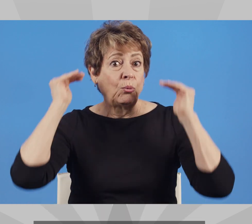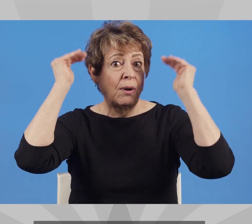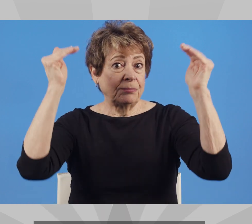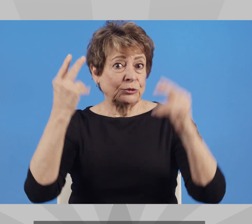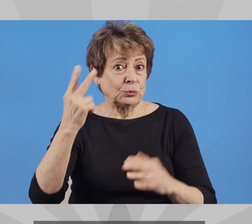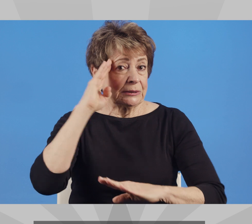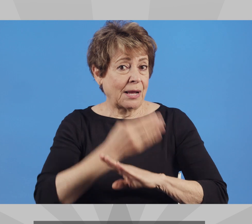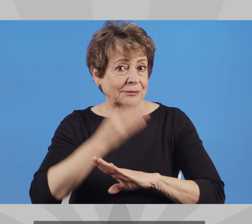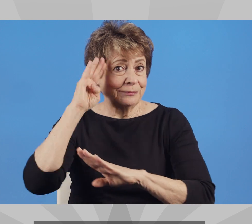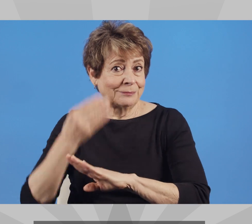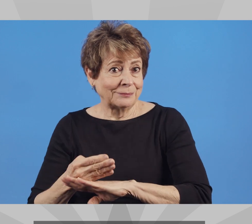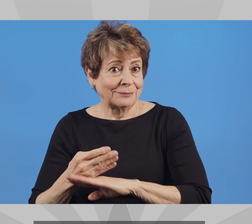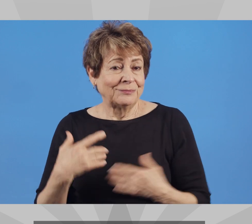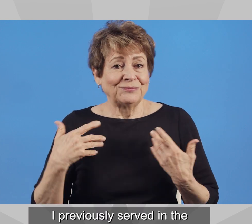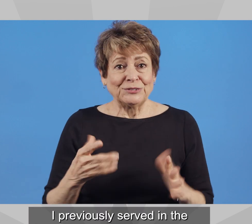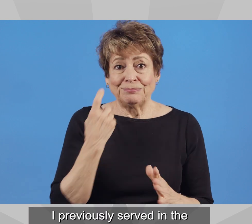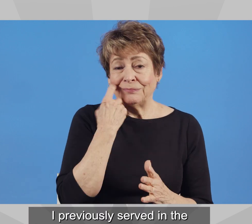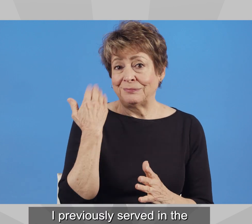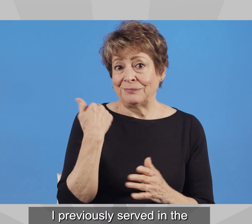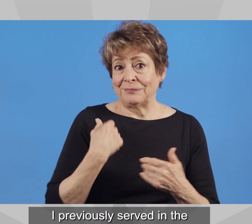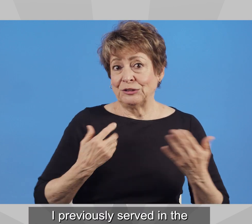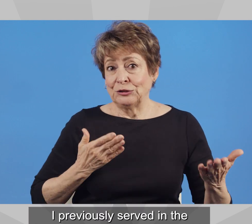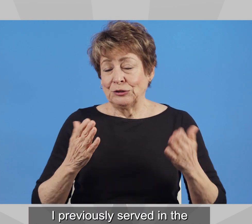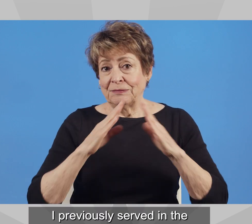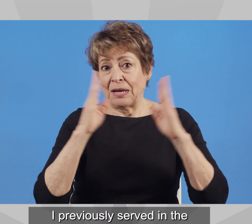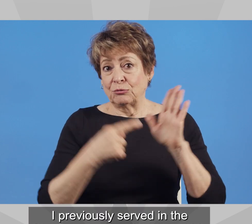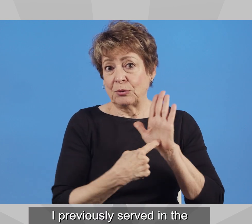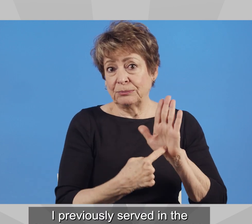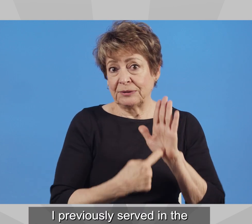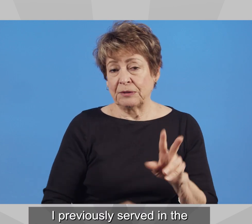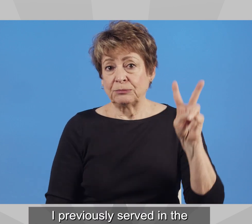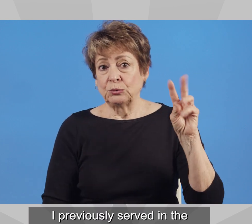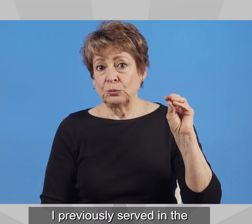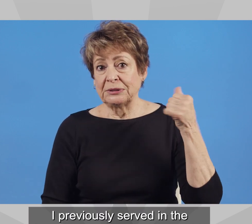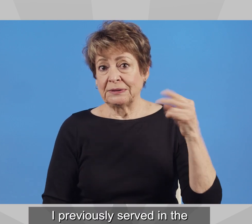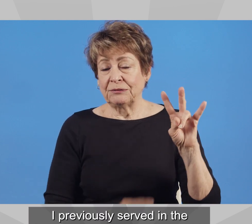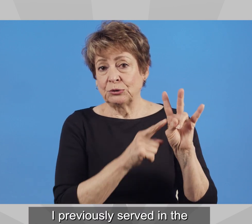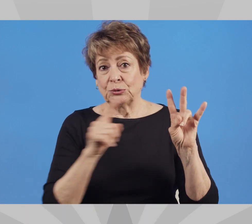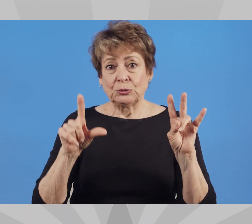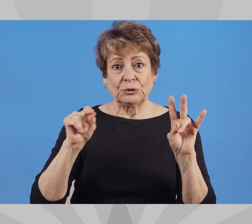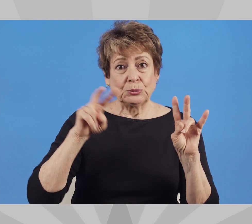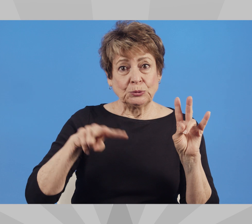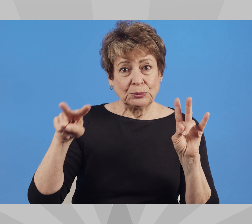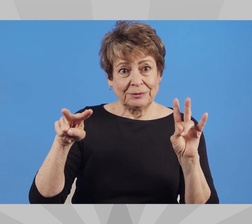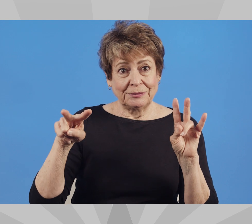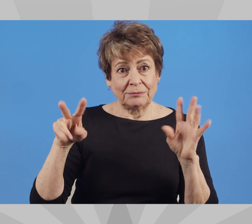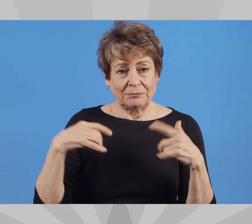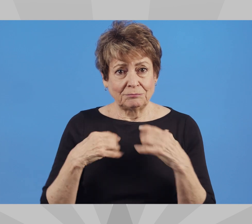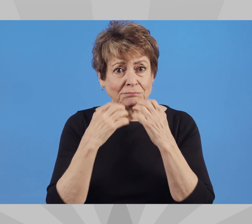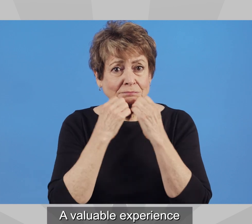parents of two adult sons. I previously served in the statehouse from 2017 to 2022.